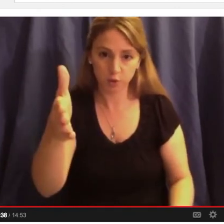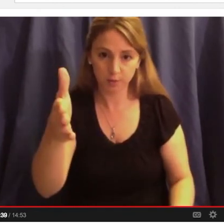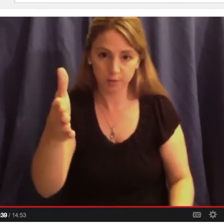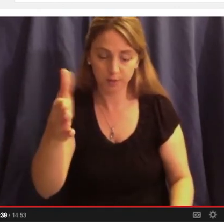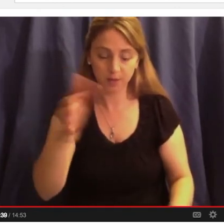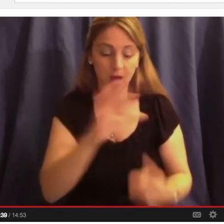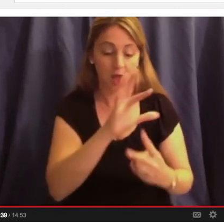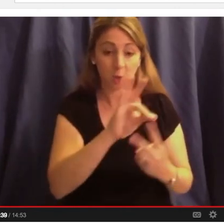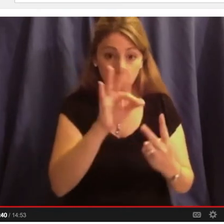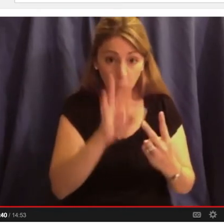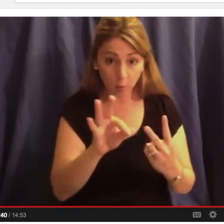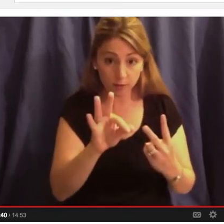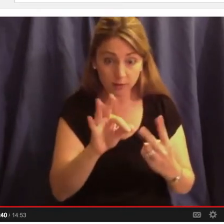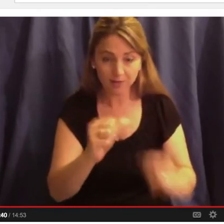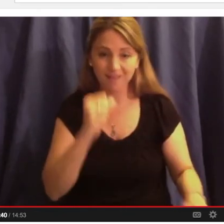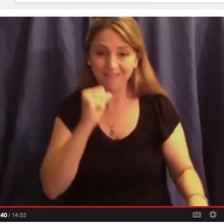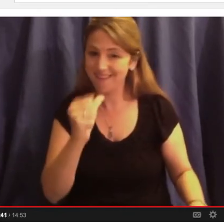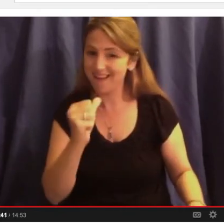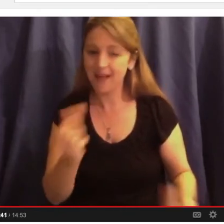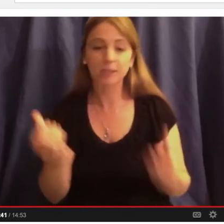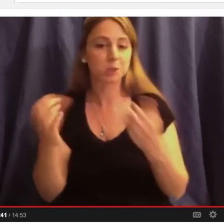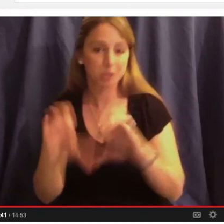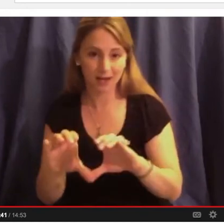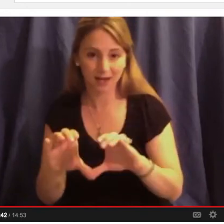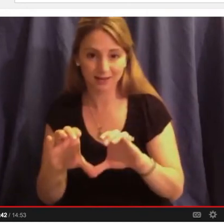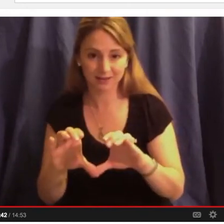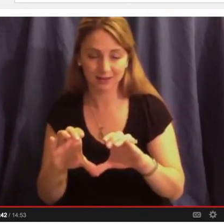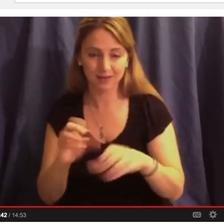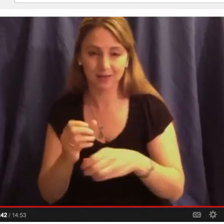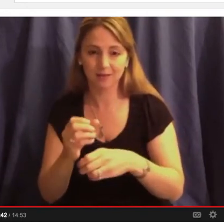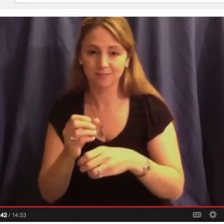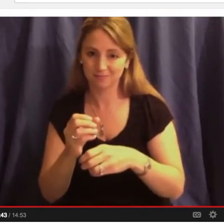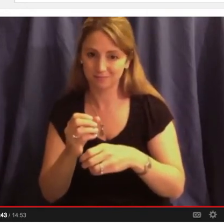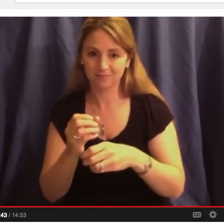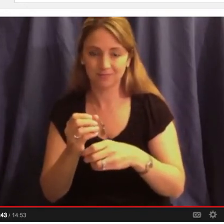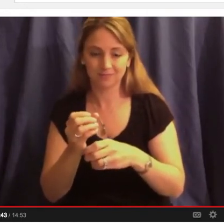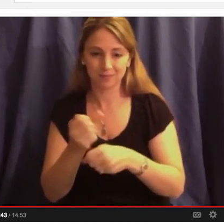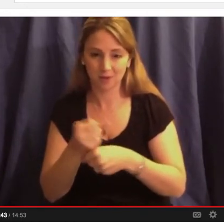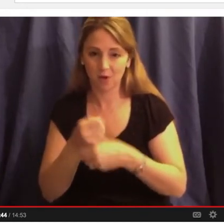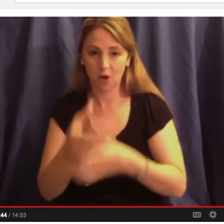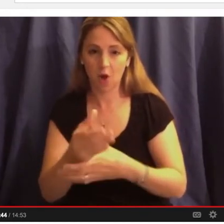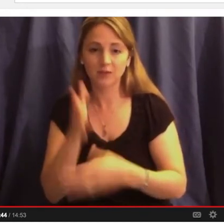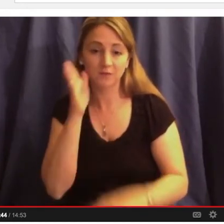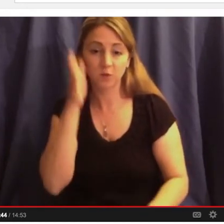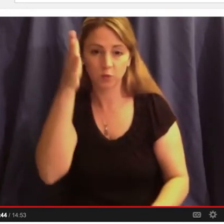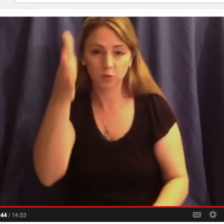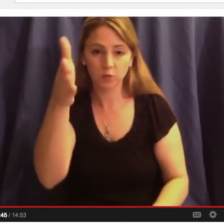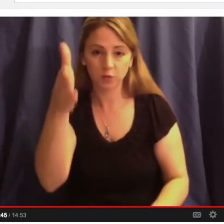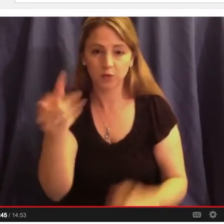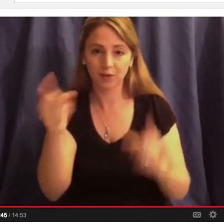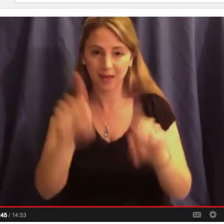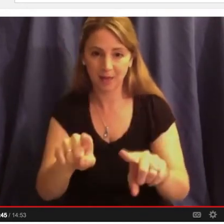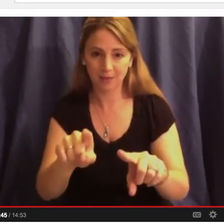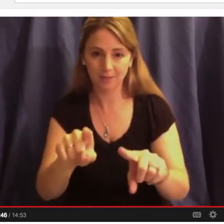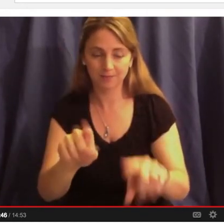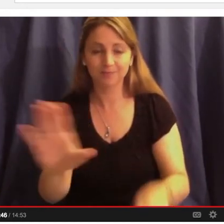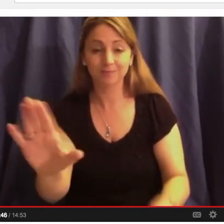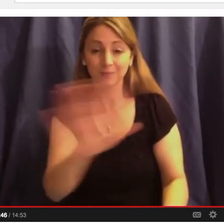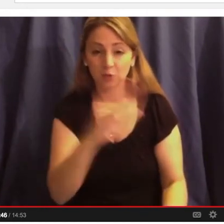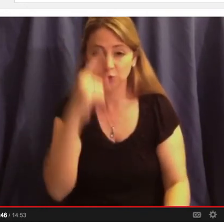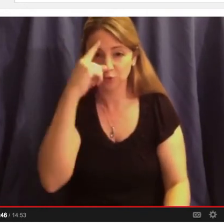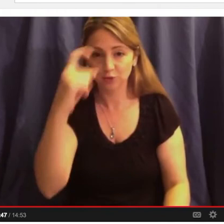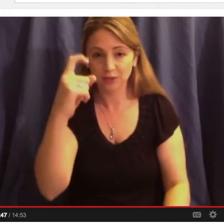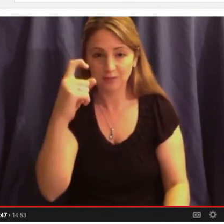not chance, determines your destiny, dreams, and values. Thank you all